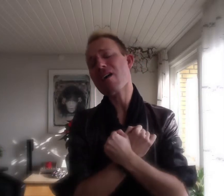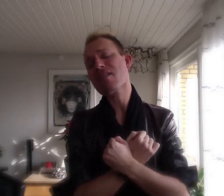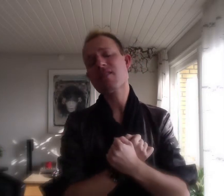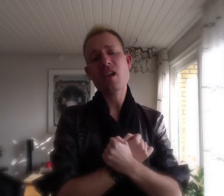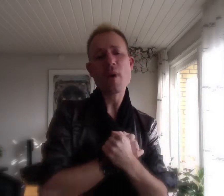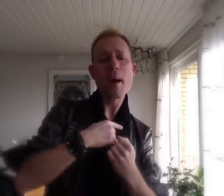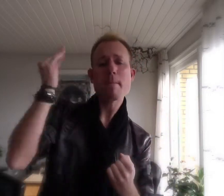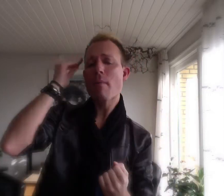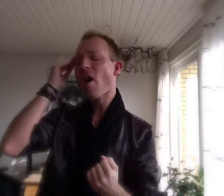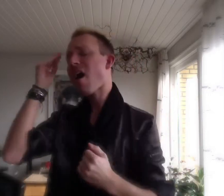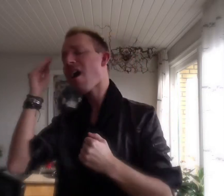forever